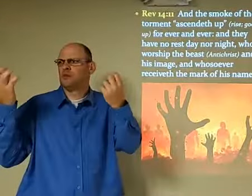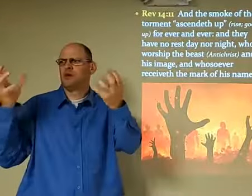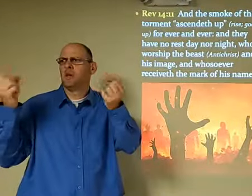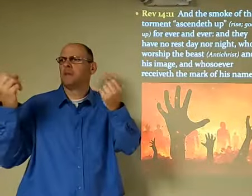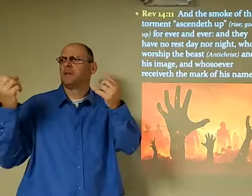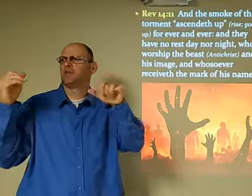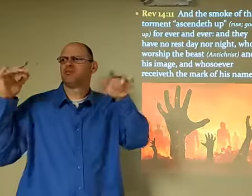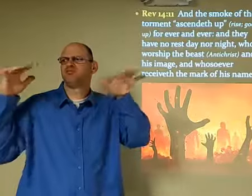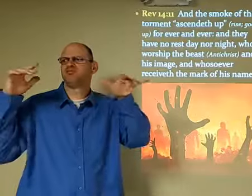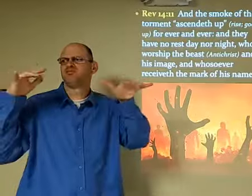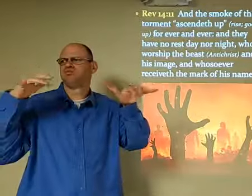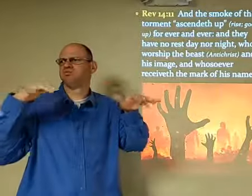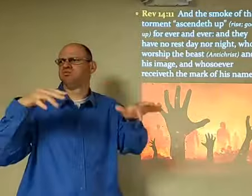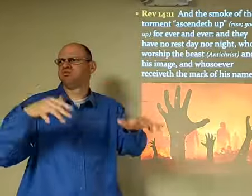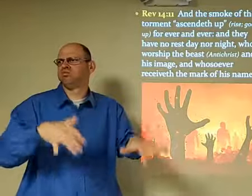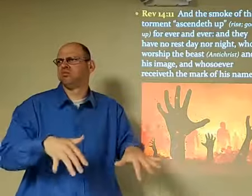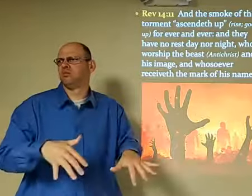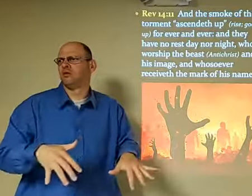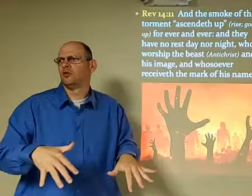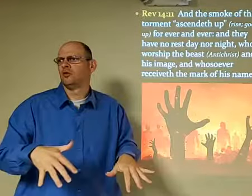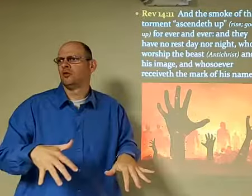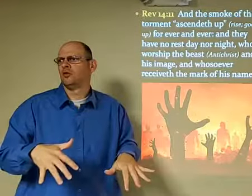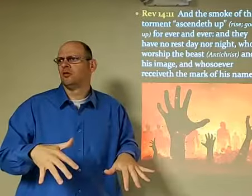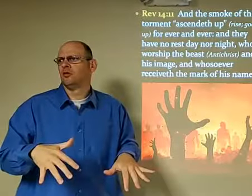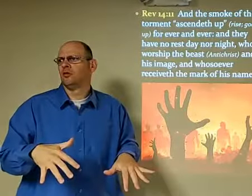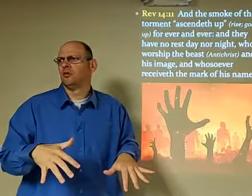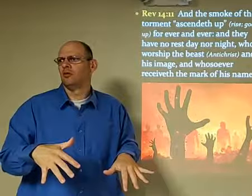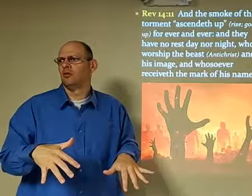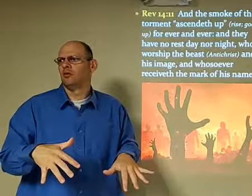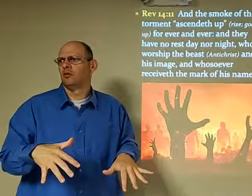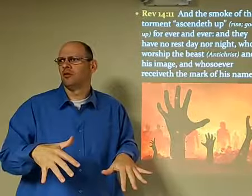It's never going to stop. There's just going to be millions of people suffering.